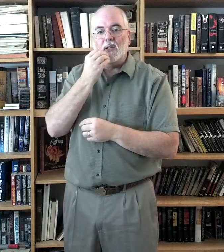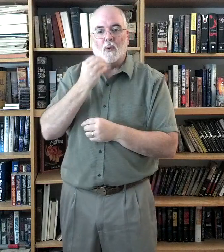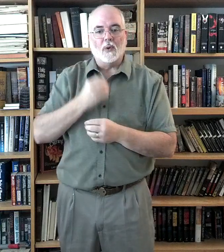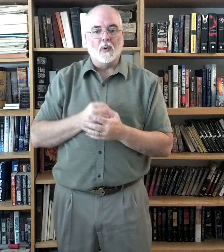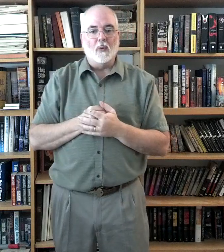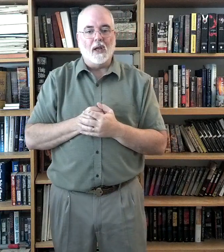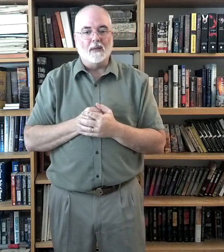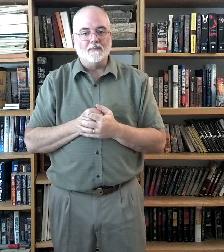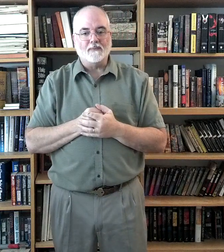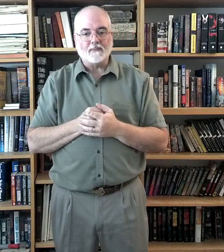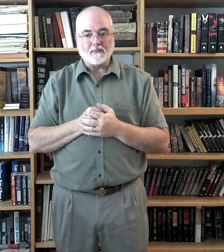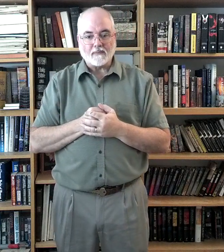for which we wait.